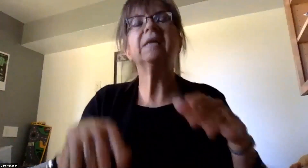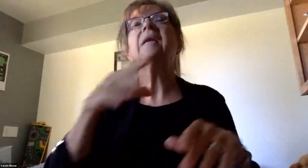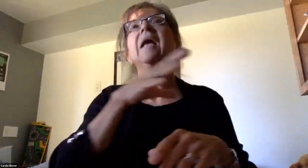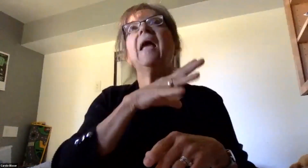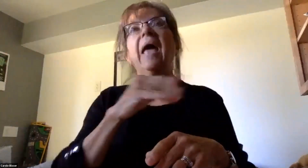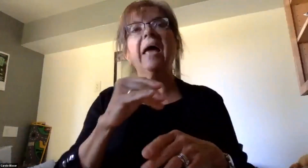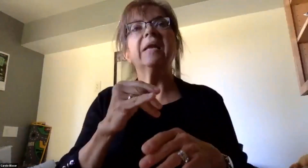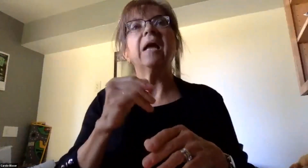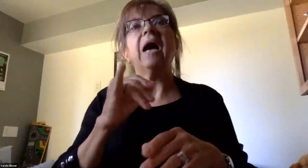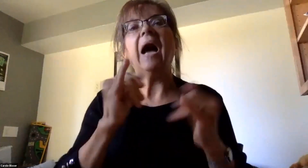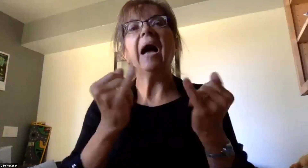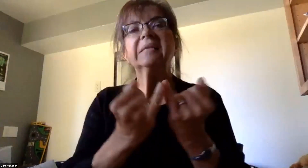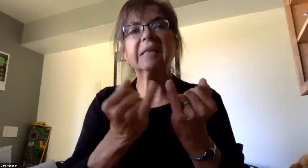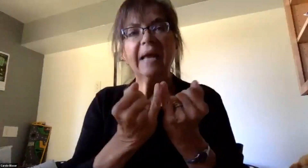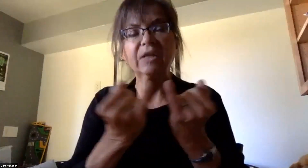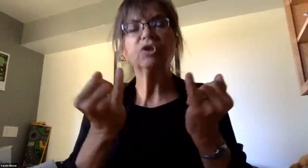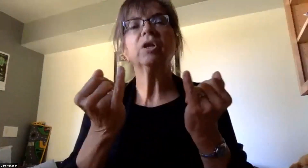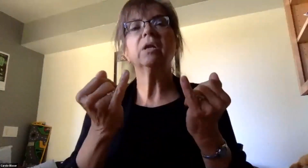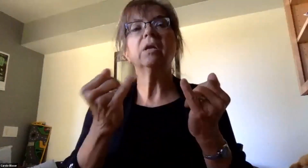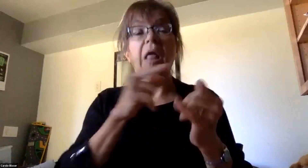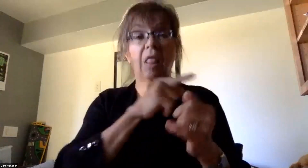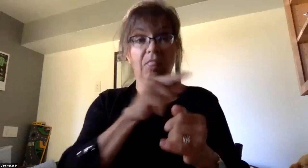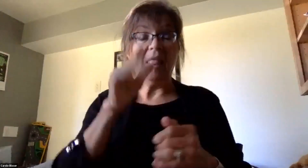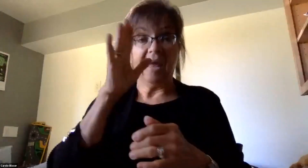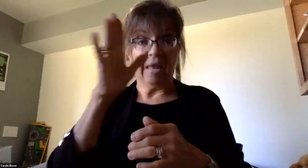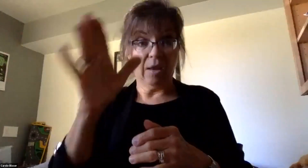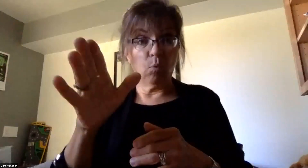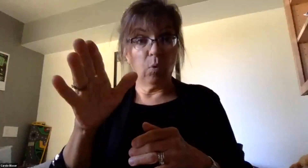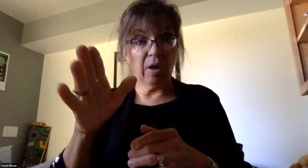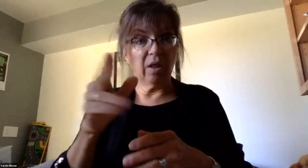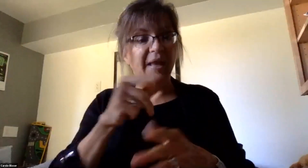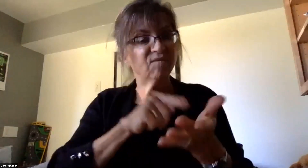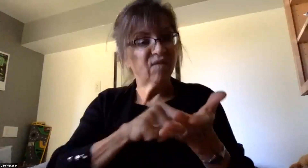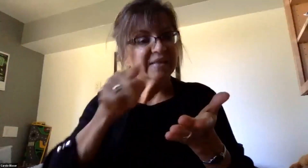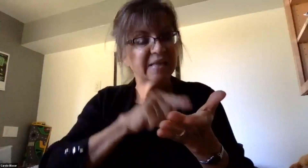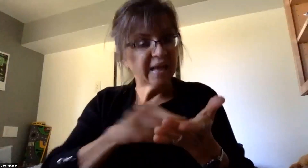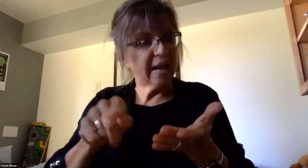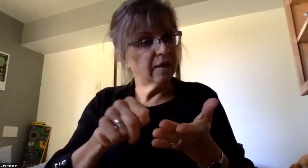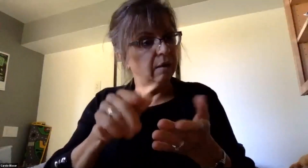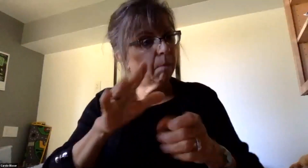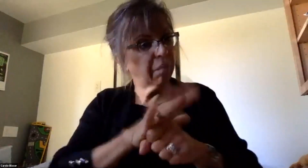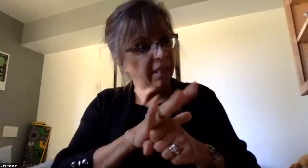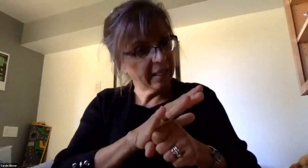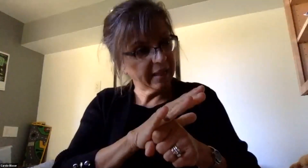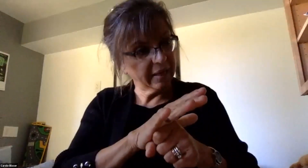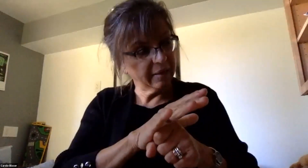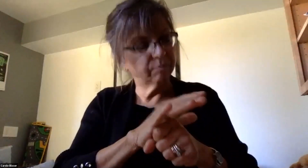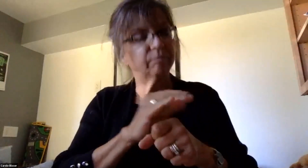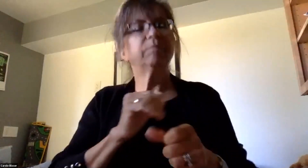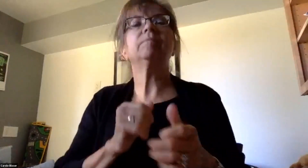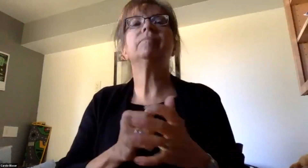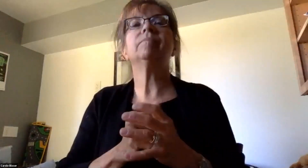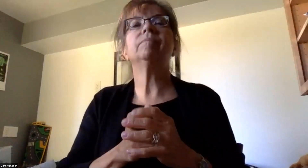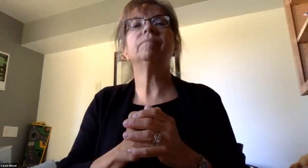the Department of Health that will respond and perform the thorough investigation of the confirmed COVID case.